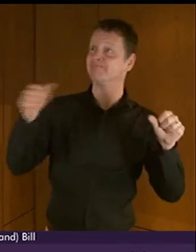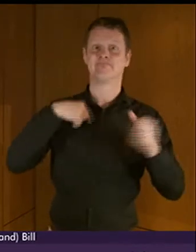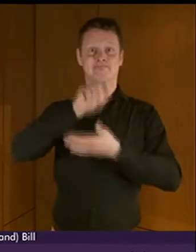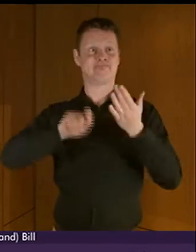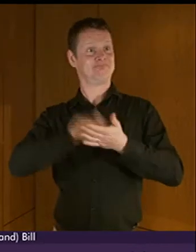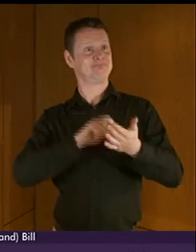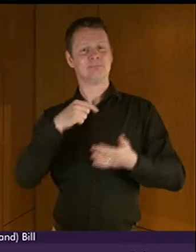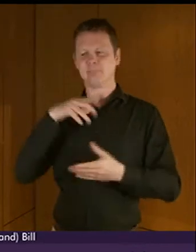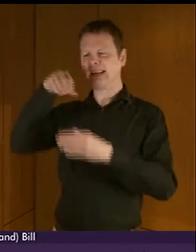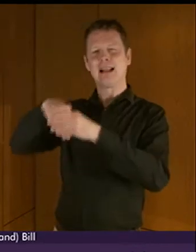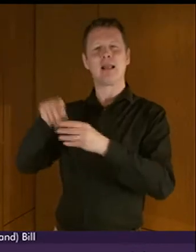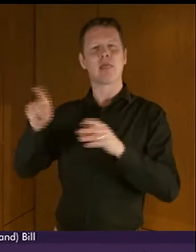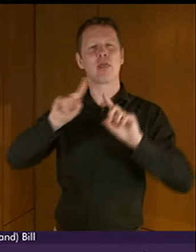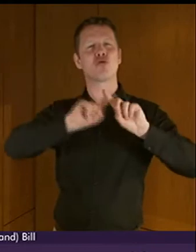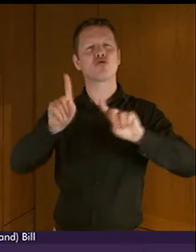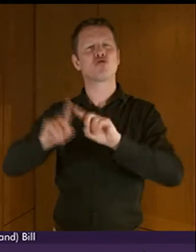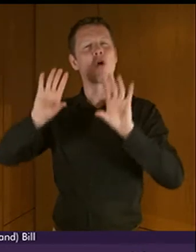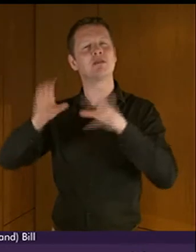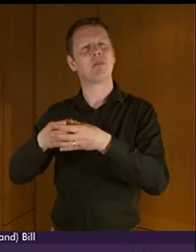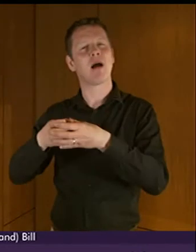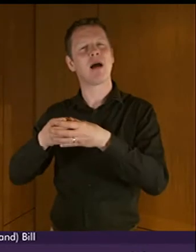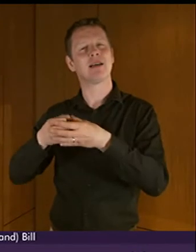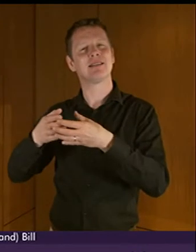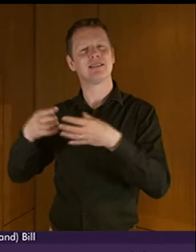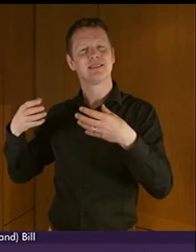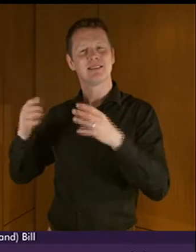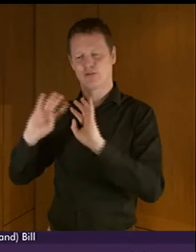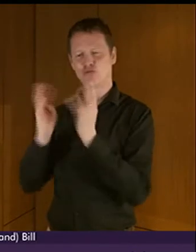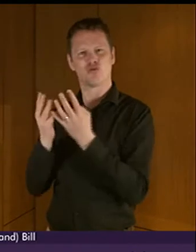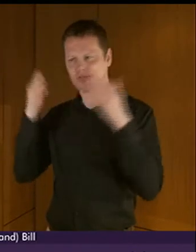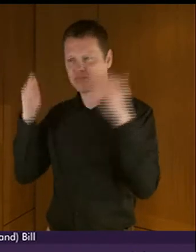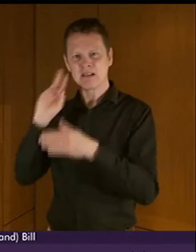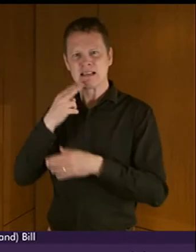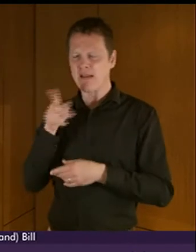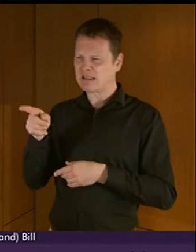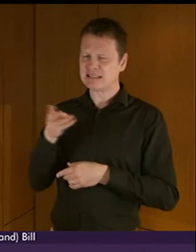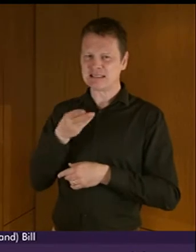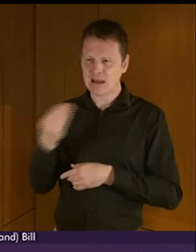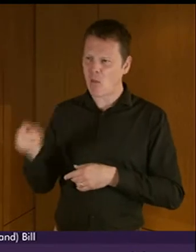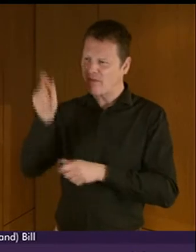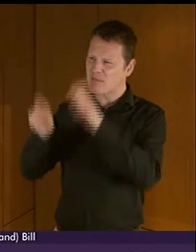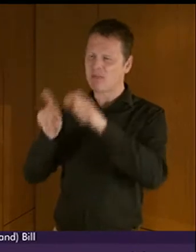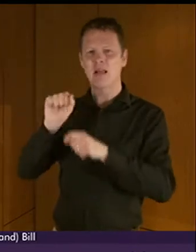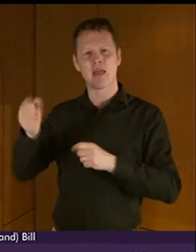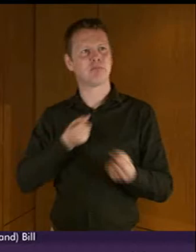where I heard of some of the experiences of people on that group and it was sad to learn that